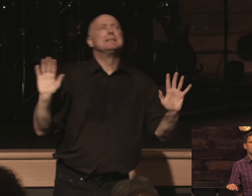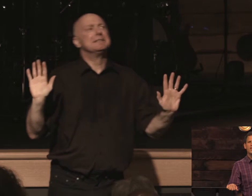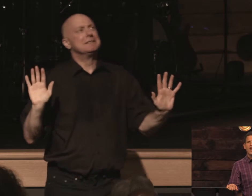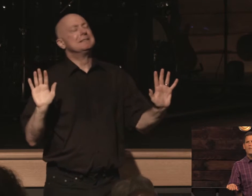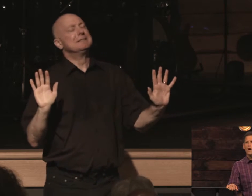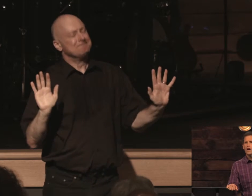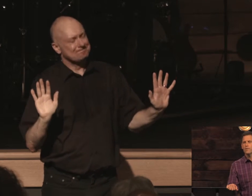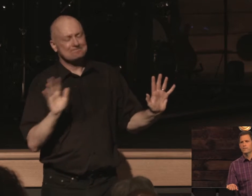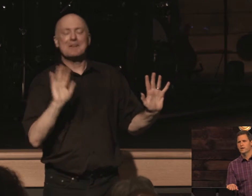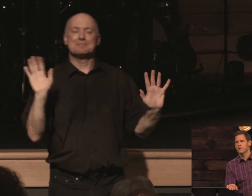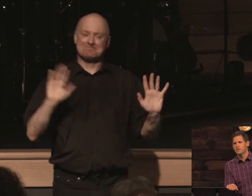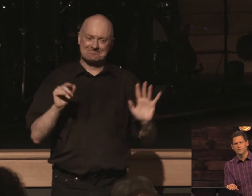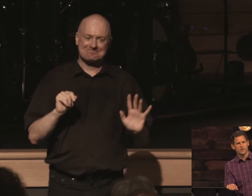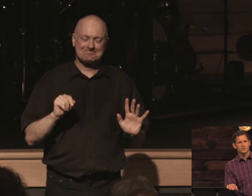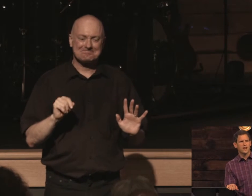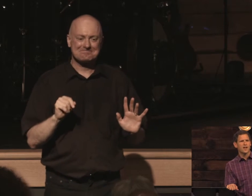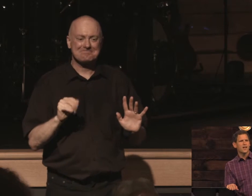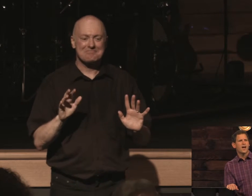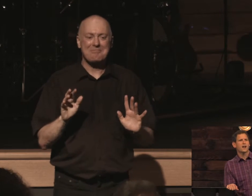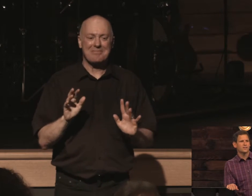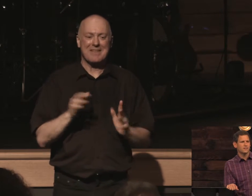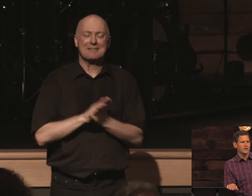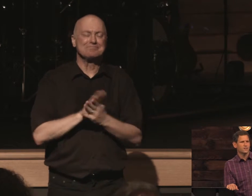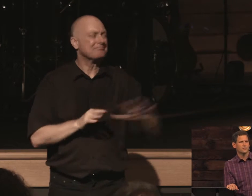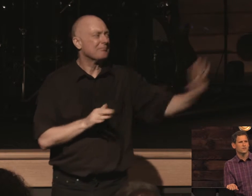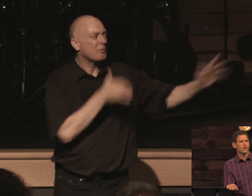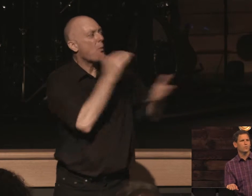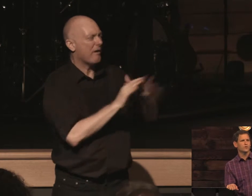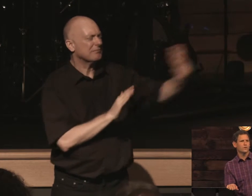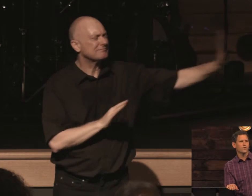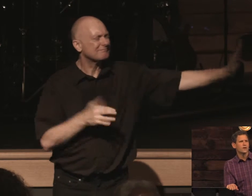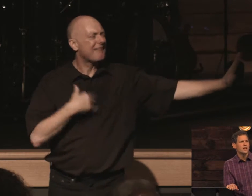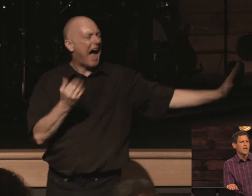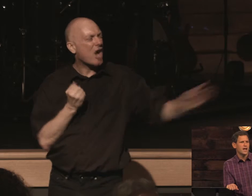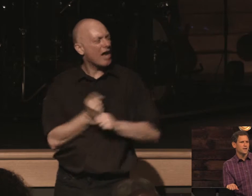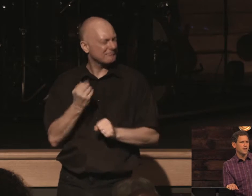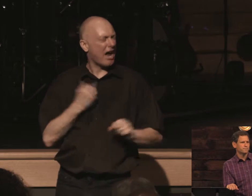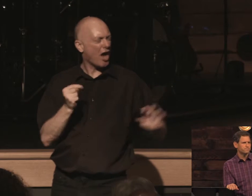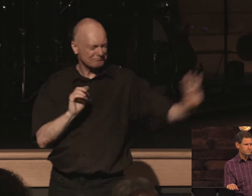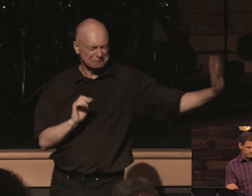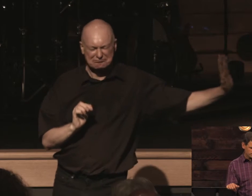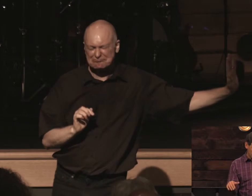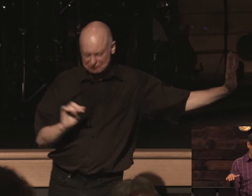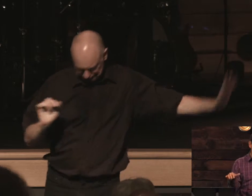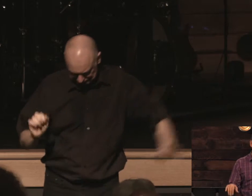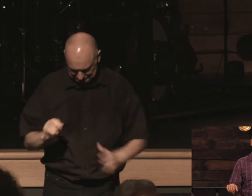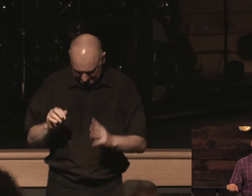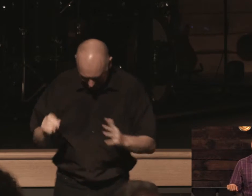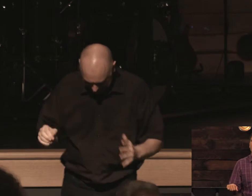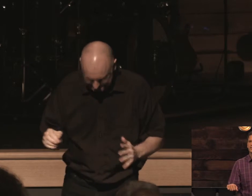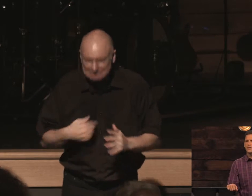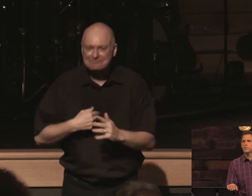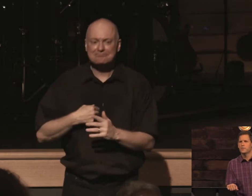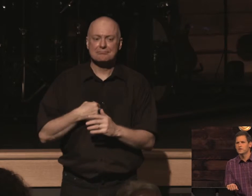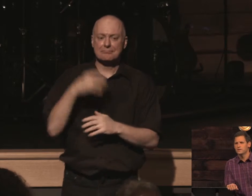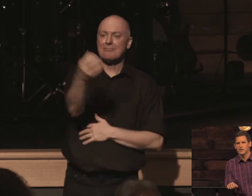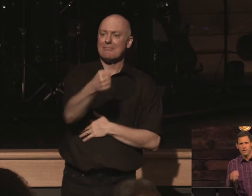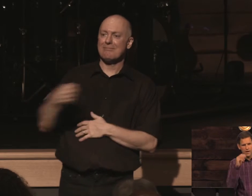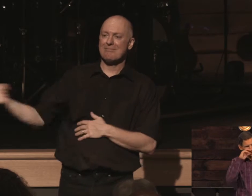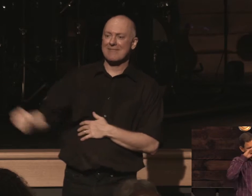then i walk up and my wife is there i got this i got this and so i opened the door and um and i just started to talk to them and basically in my heart and